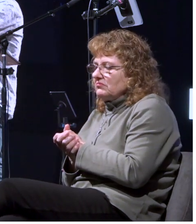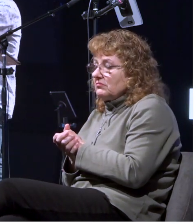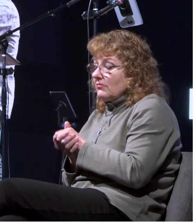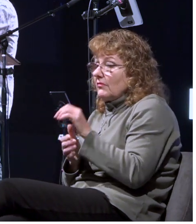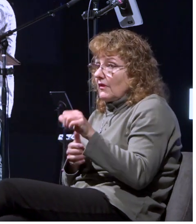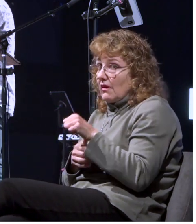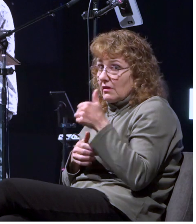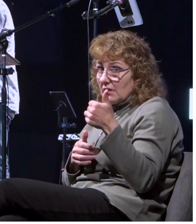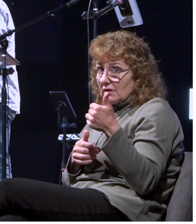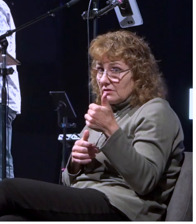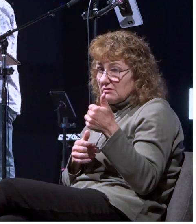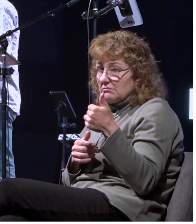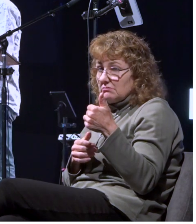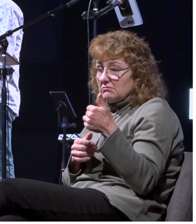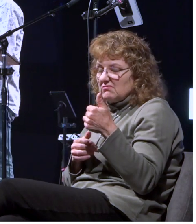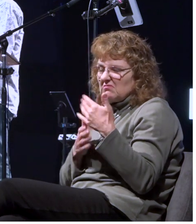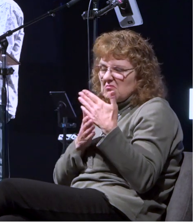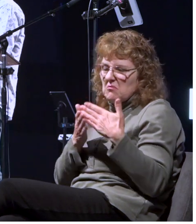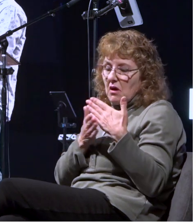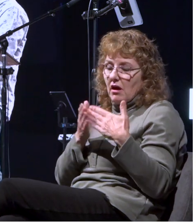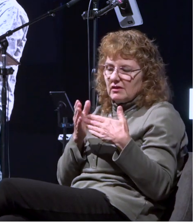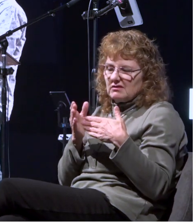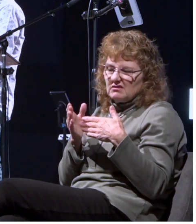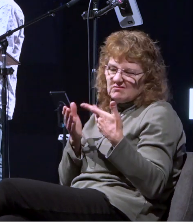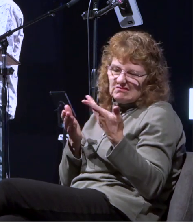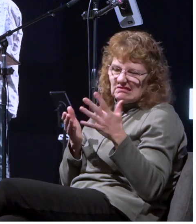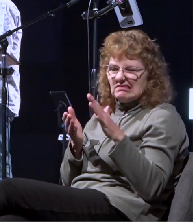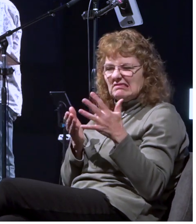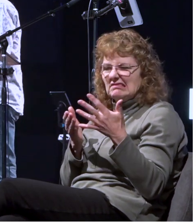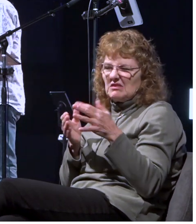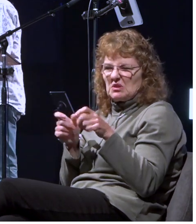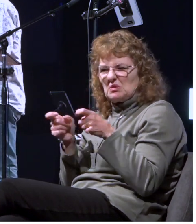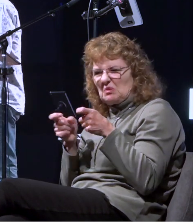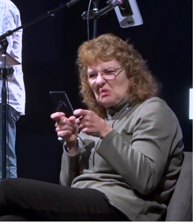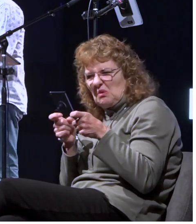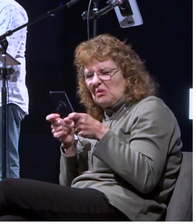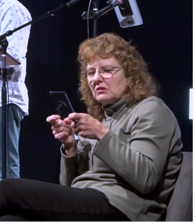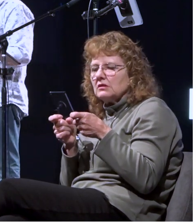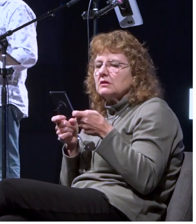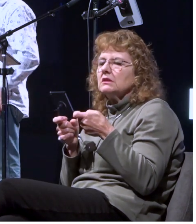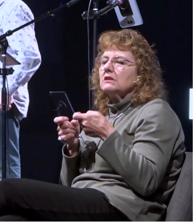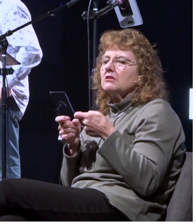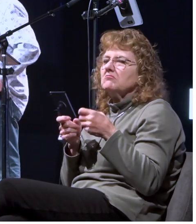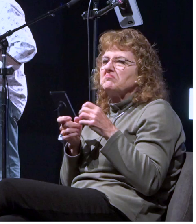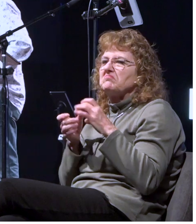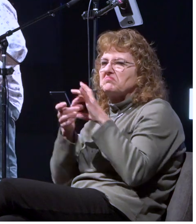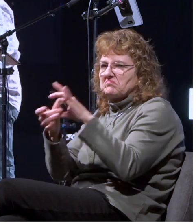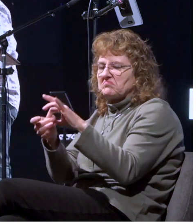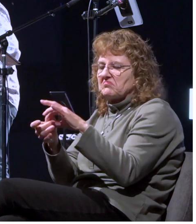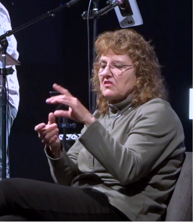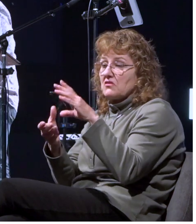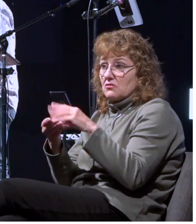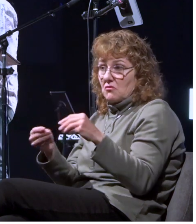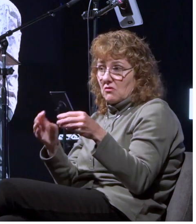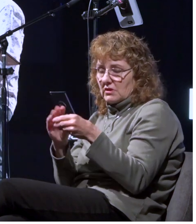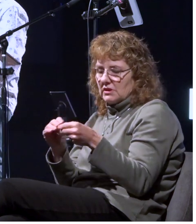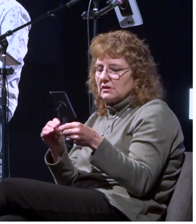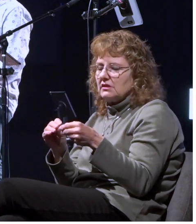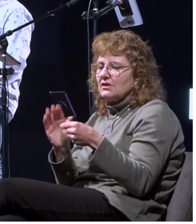thread of control or seemingly lack thereof that runs through this story is in again in